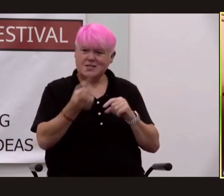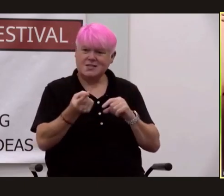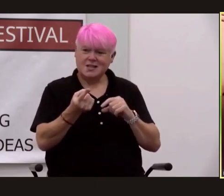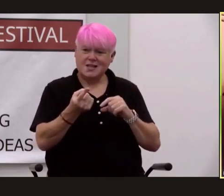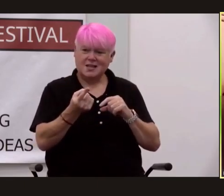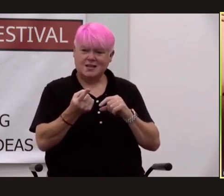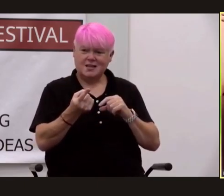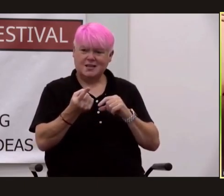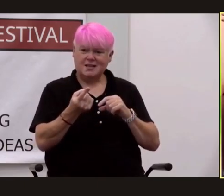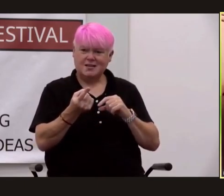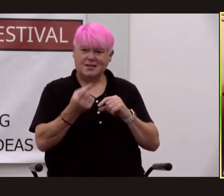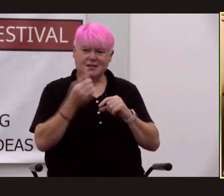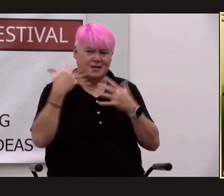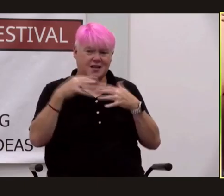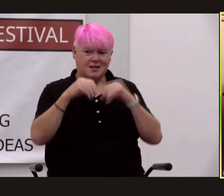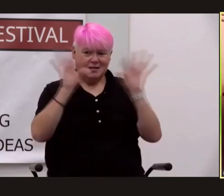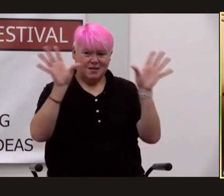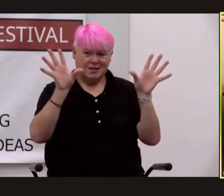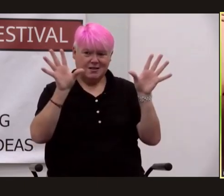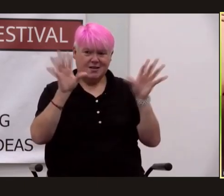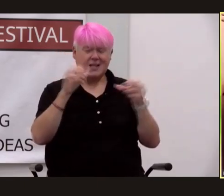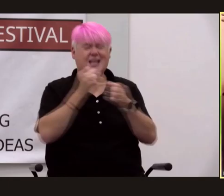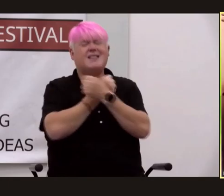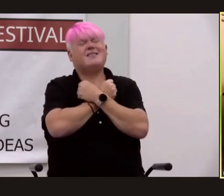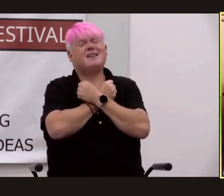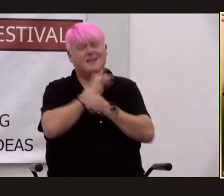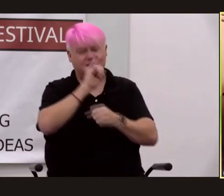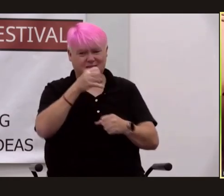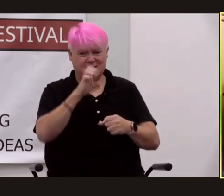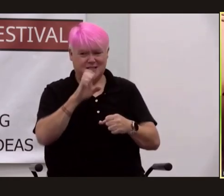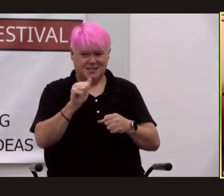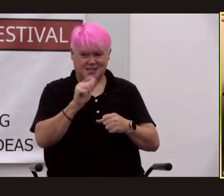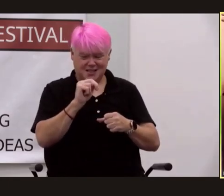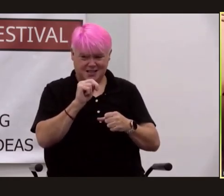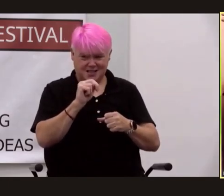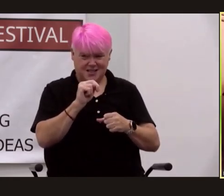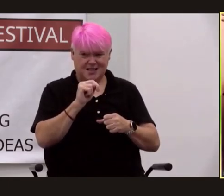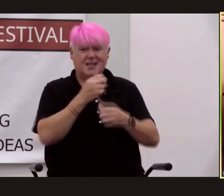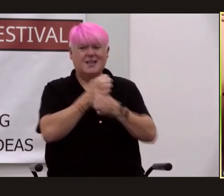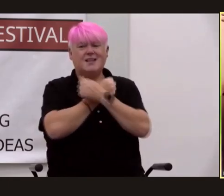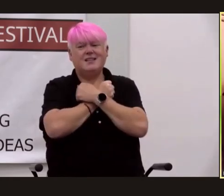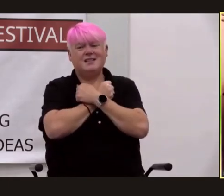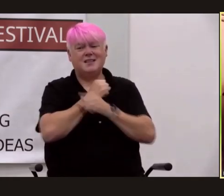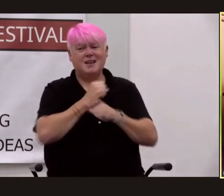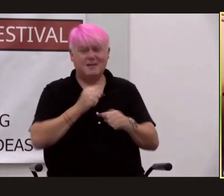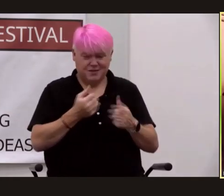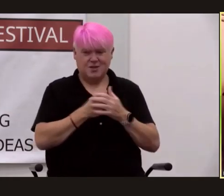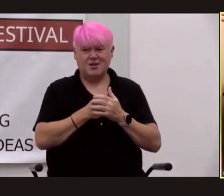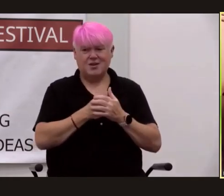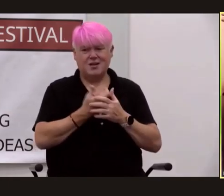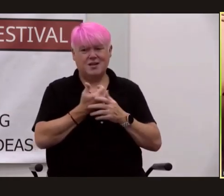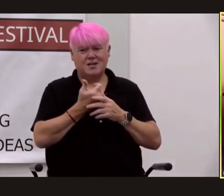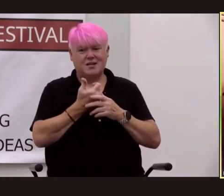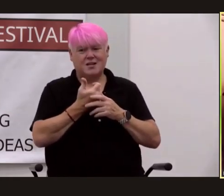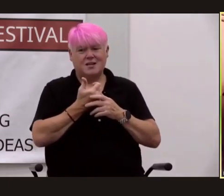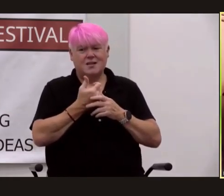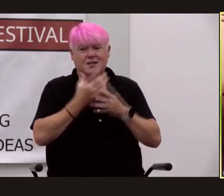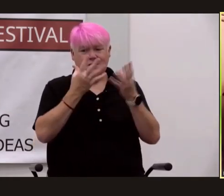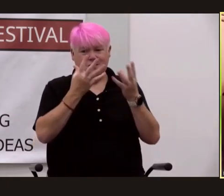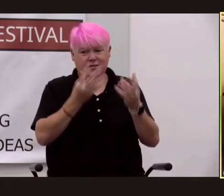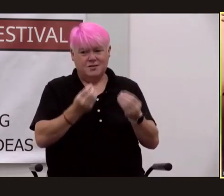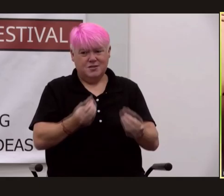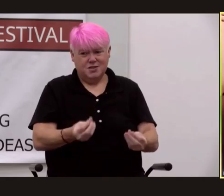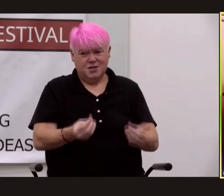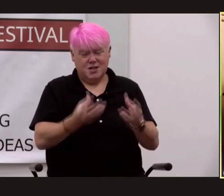clearly he loved gene loved her supple mind loved her passionate convictions loved her gentle artistic